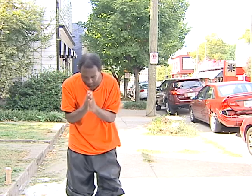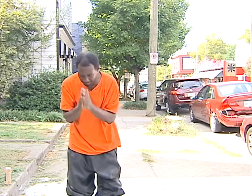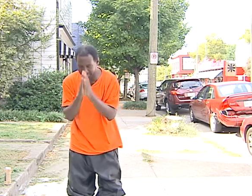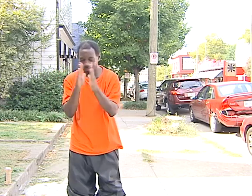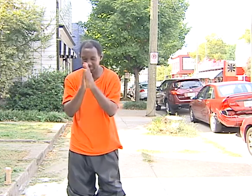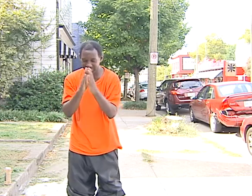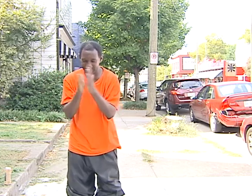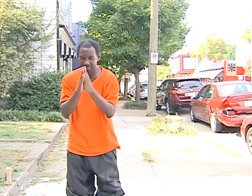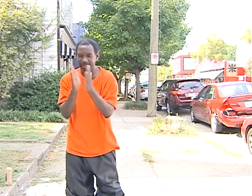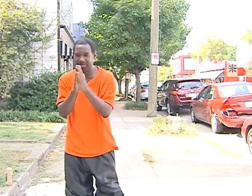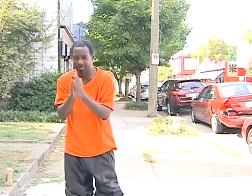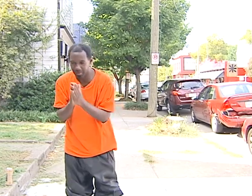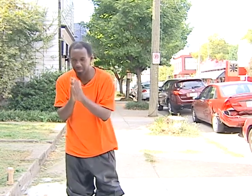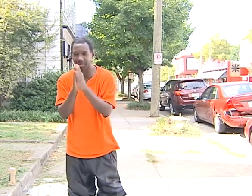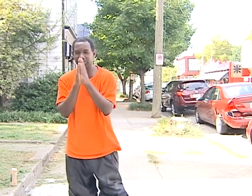Lopo. Yeah. Thank very much.